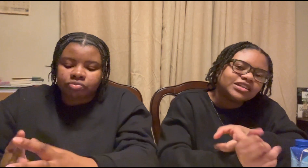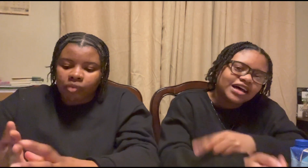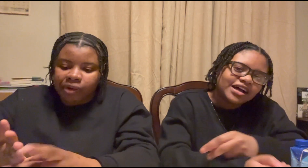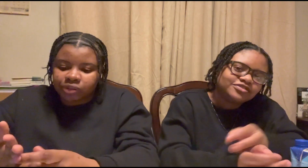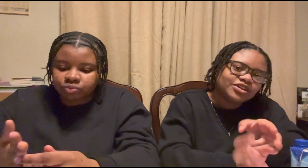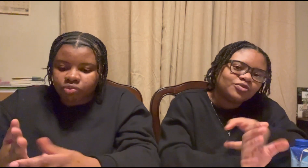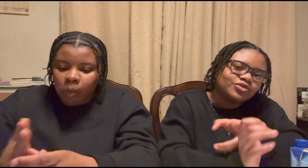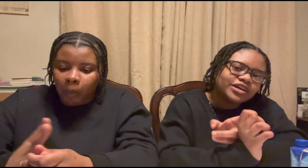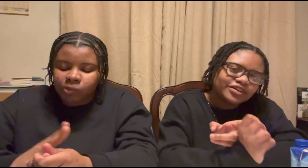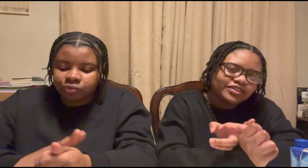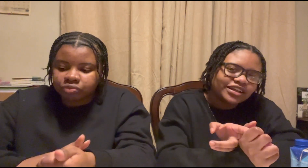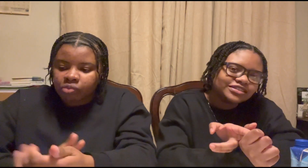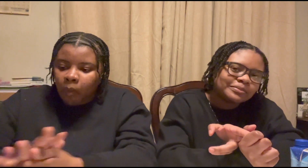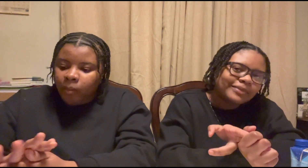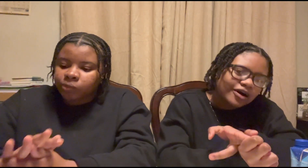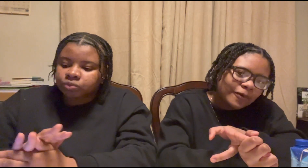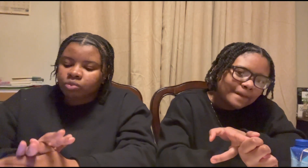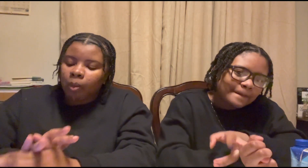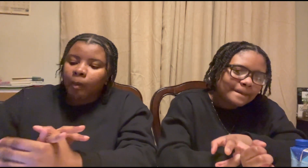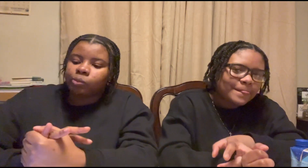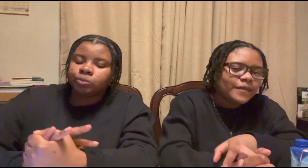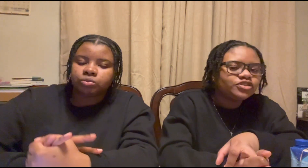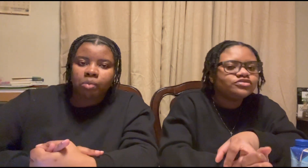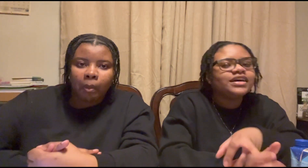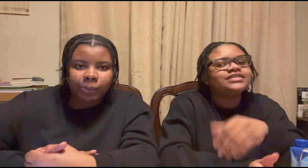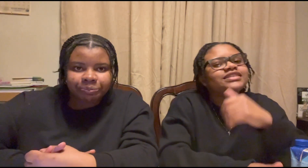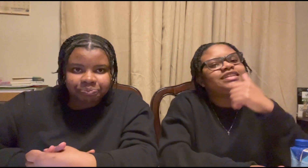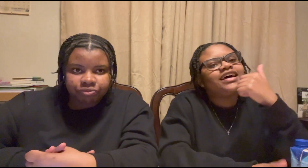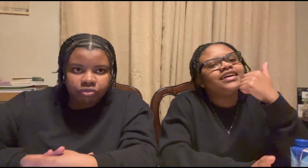lives and what everything is about make sure you guys hit that